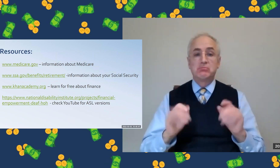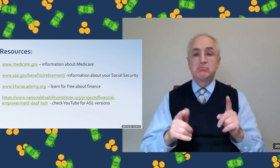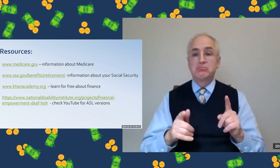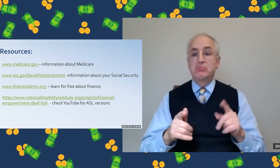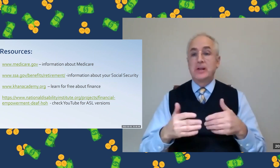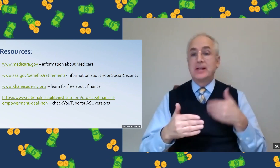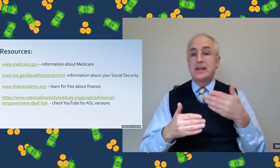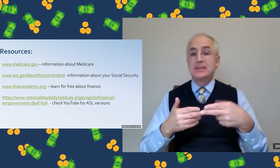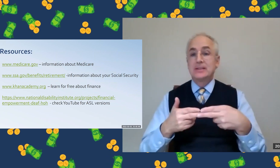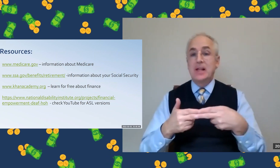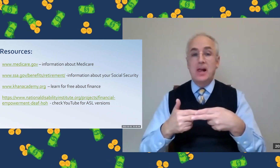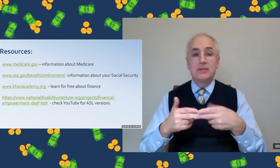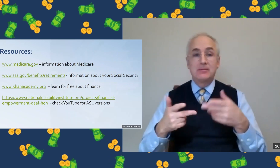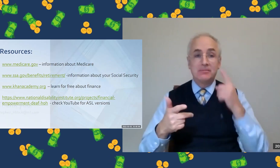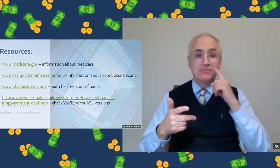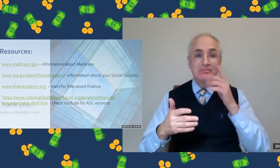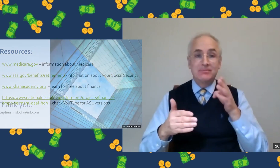Okay. Next slide.